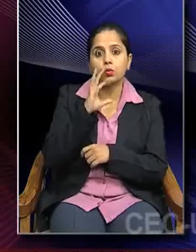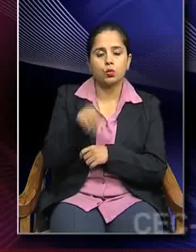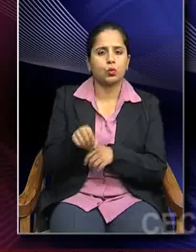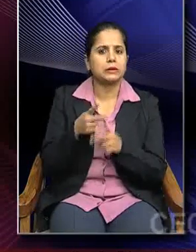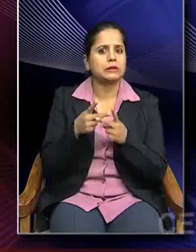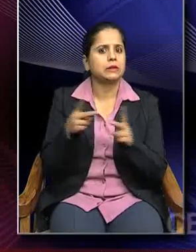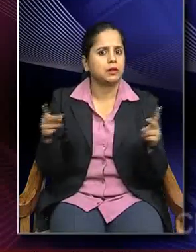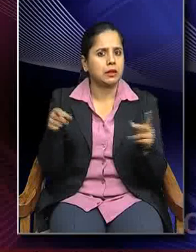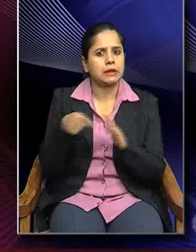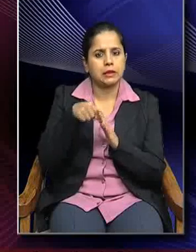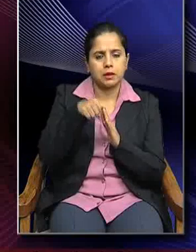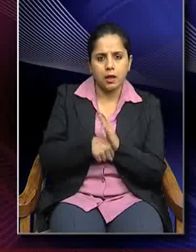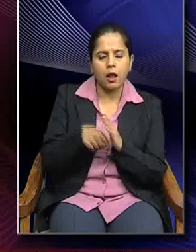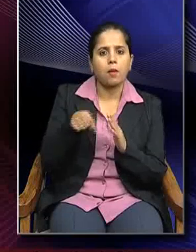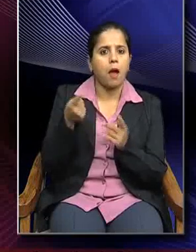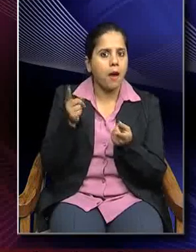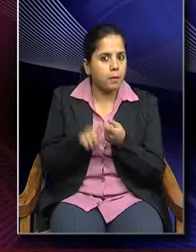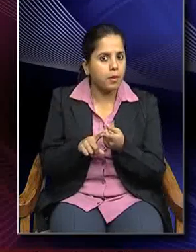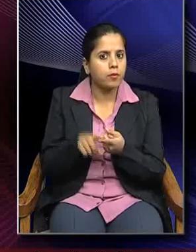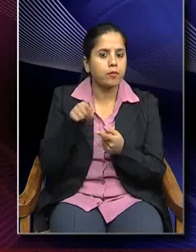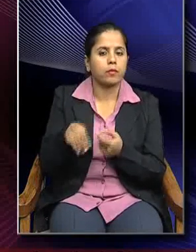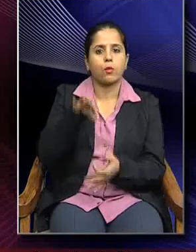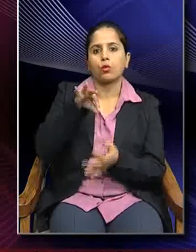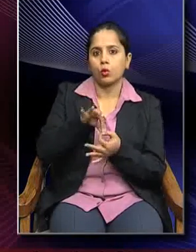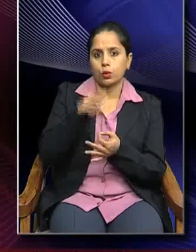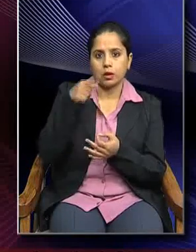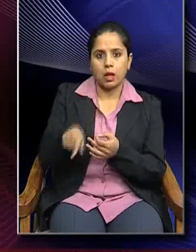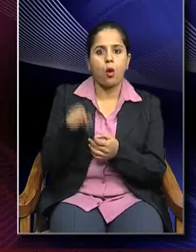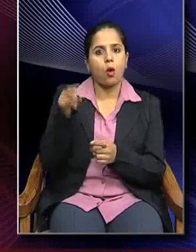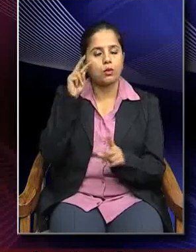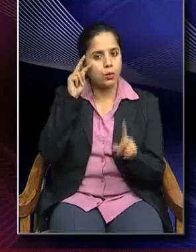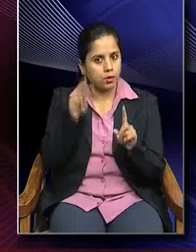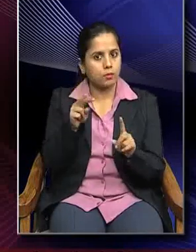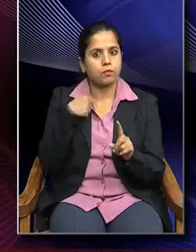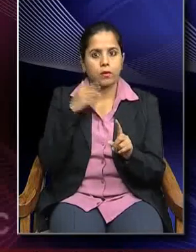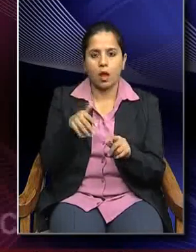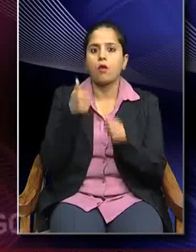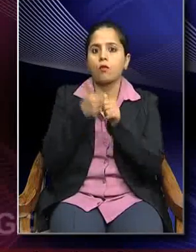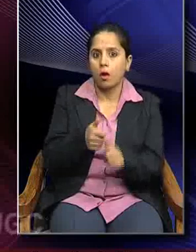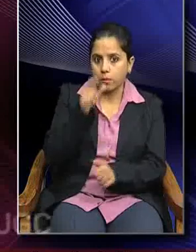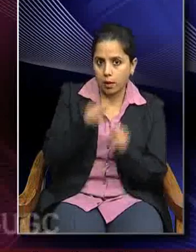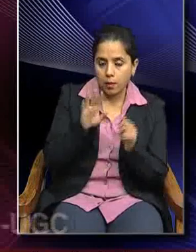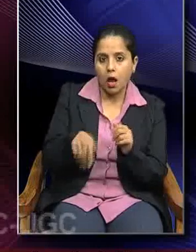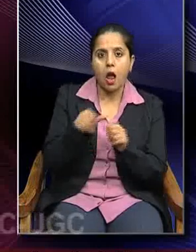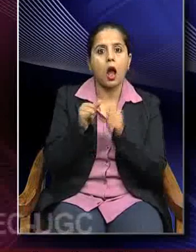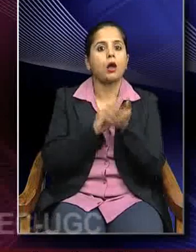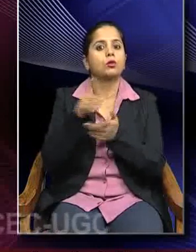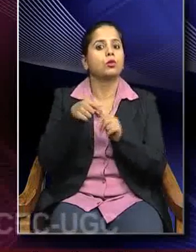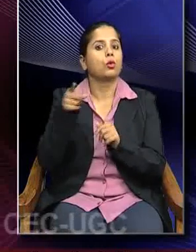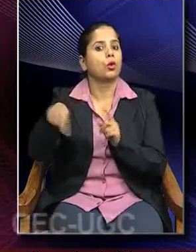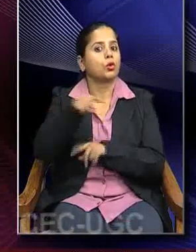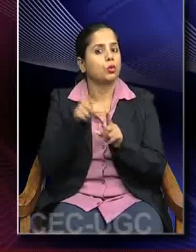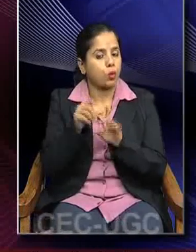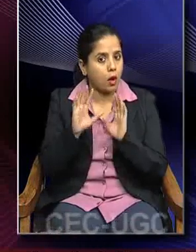deep entrenched Buddhist site. So, we have followers, we have Ashokan inscriptions, we have